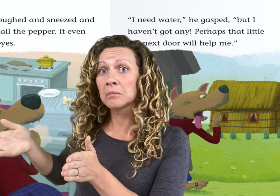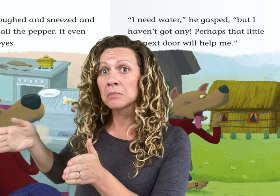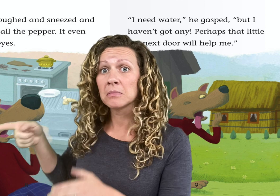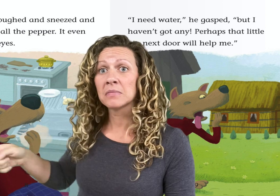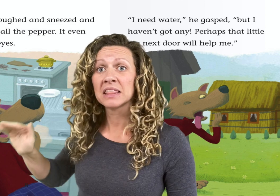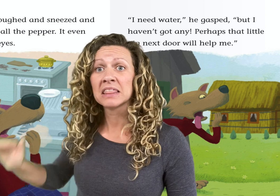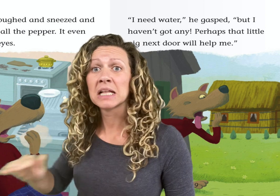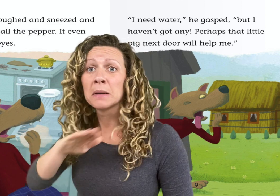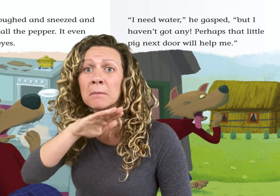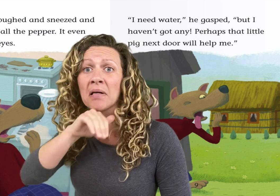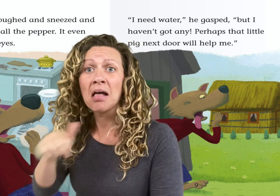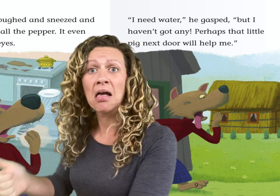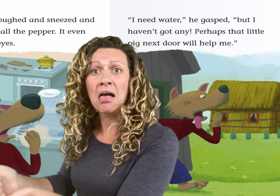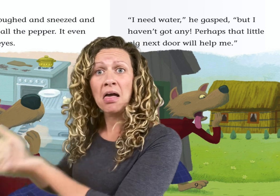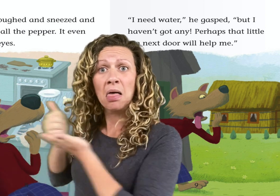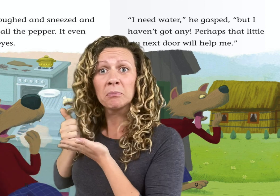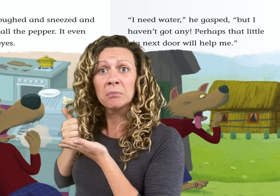that little pig next door will help me.